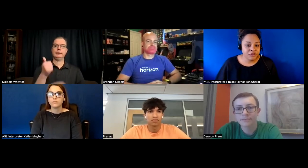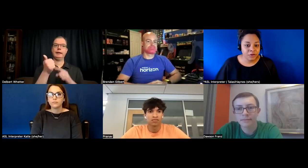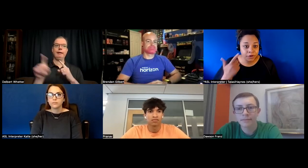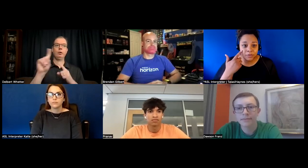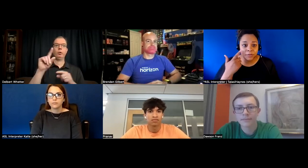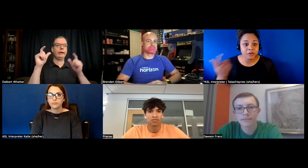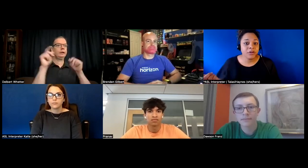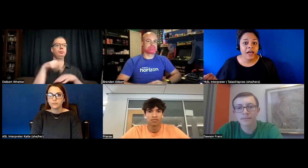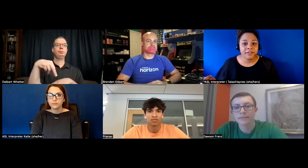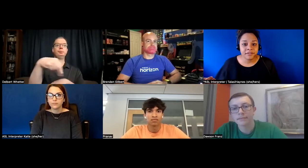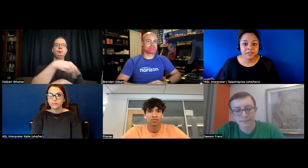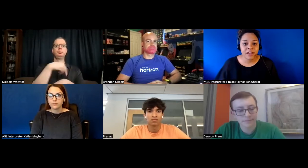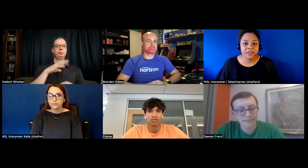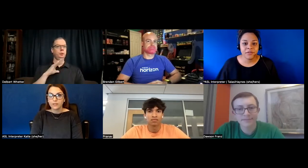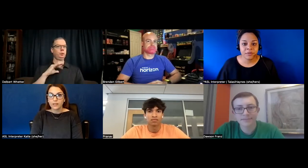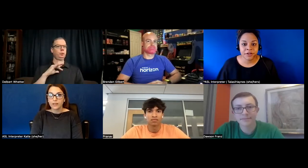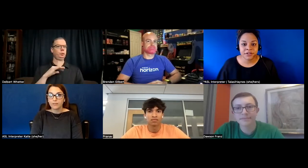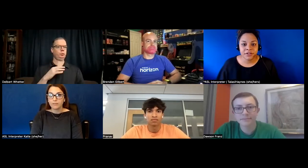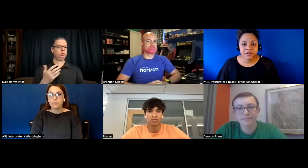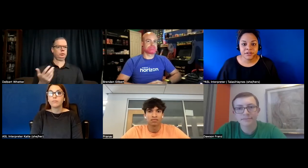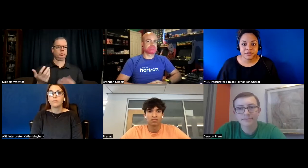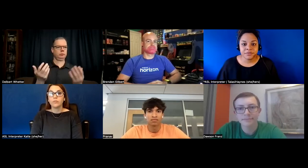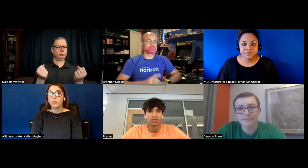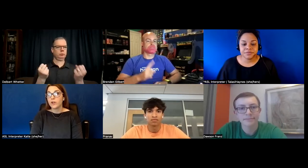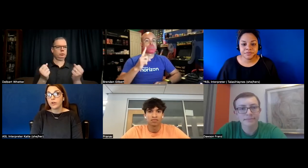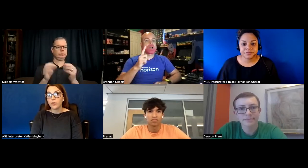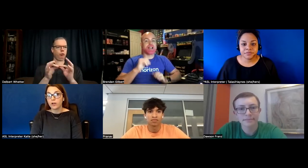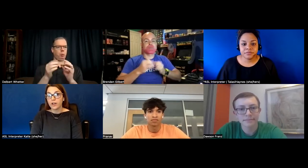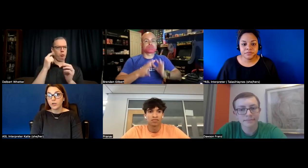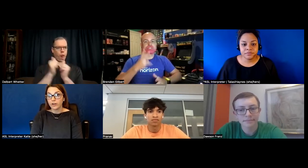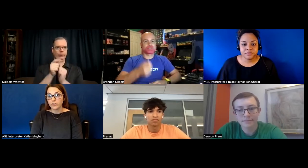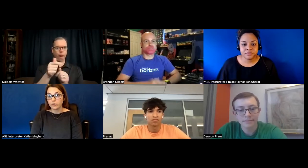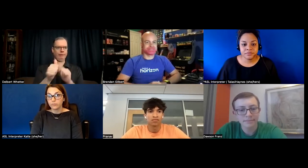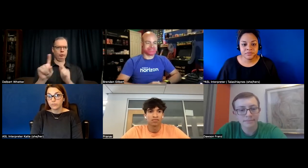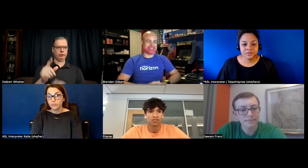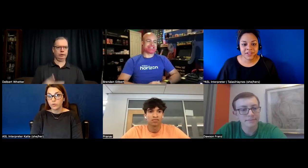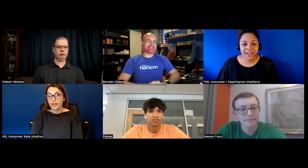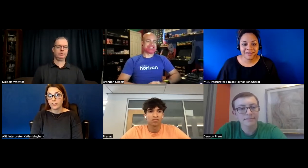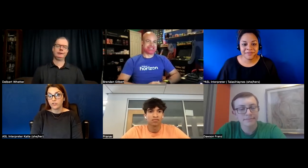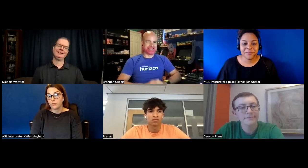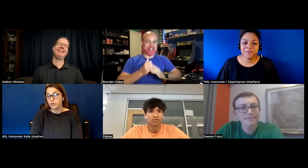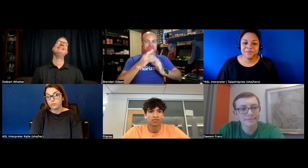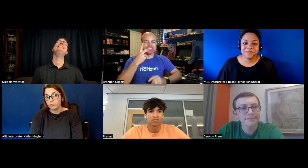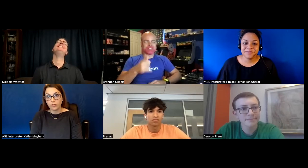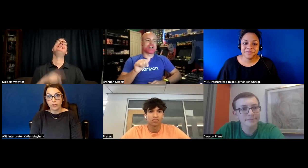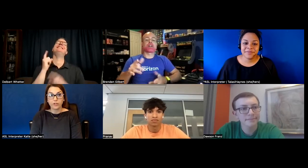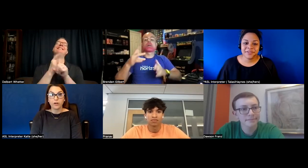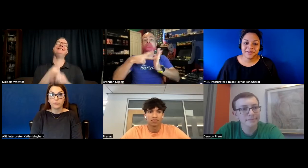interpreter come up on your glasses signing the environment no matter where you are anywhere too yeah i have an interpreter with you wherever you go